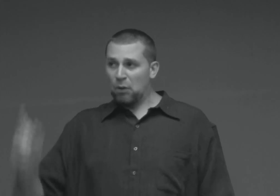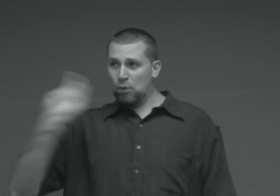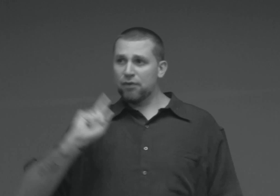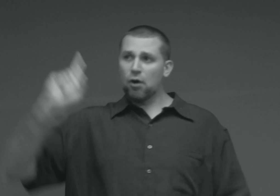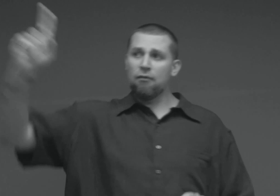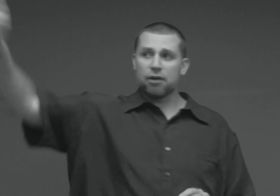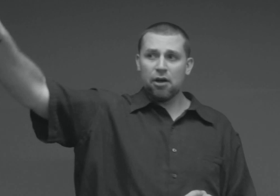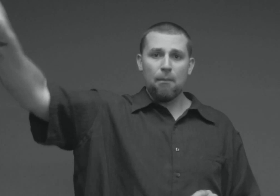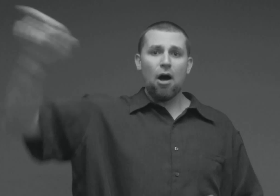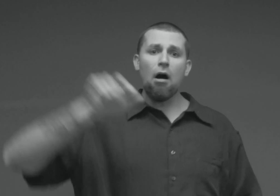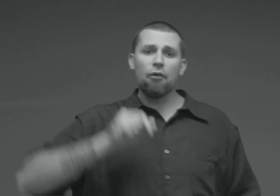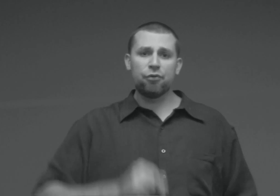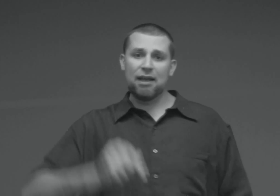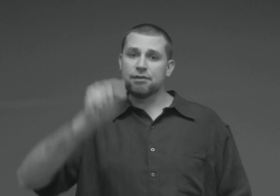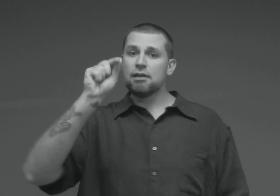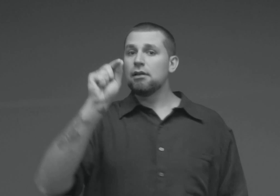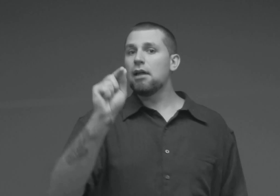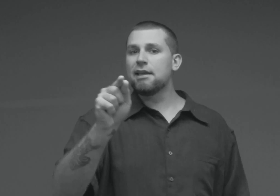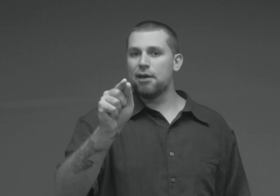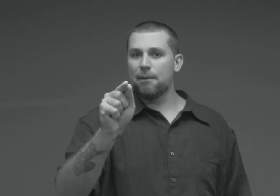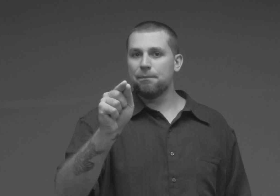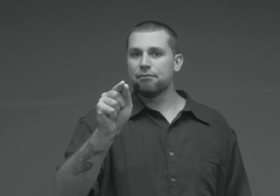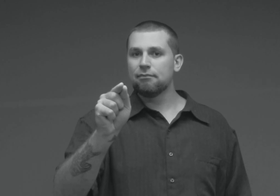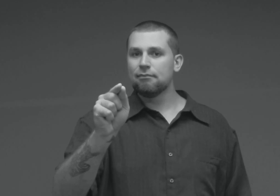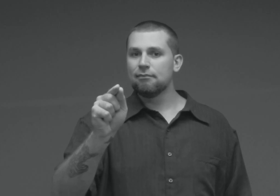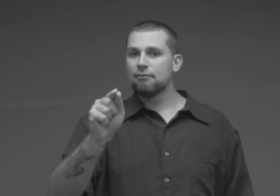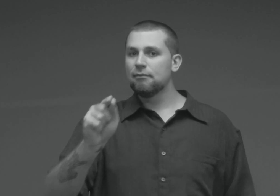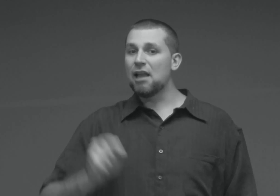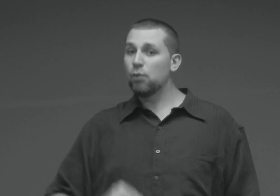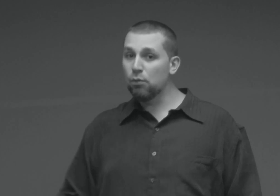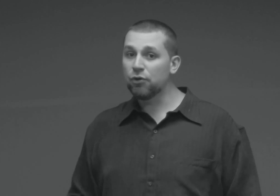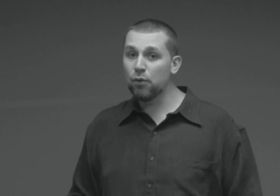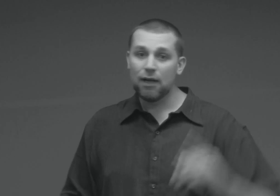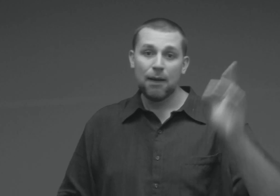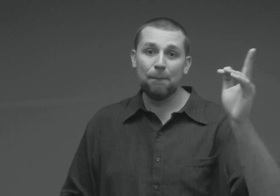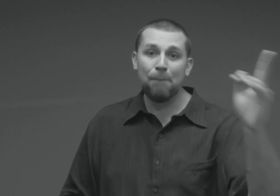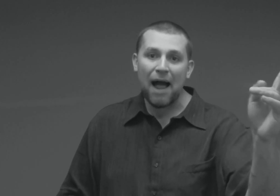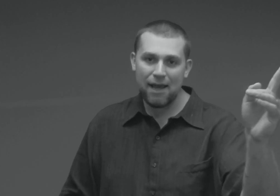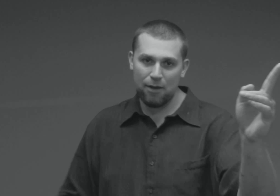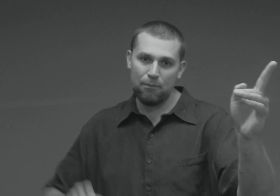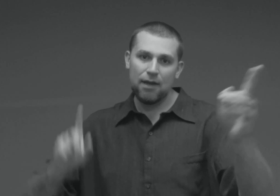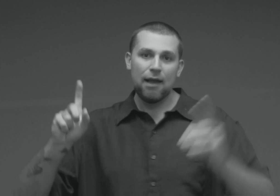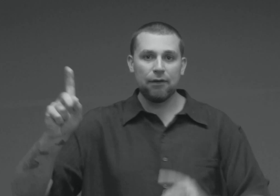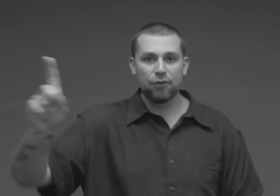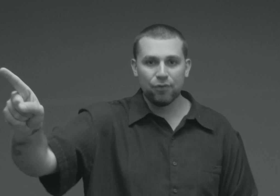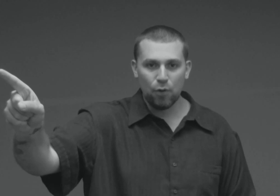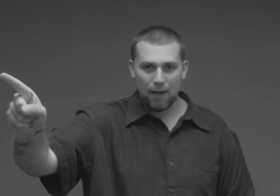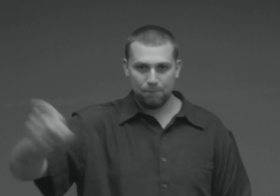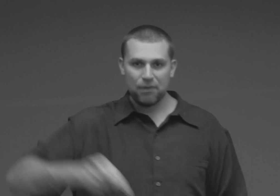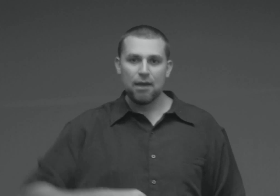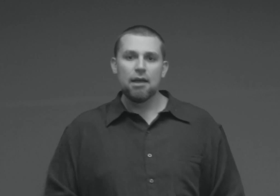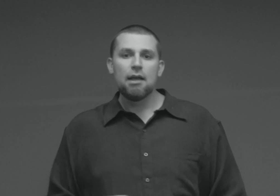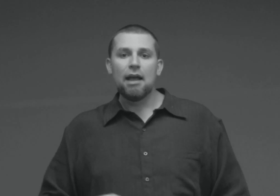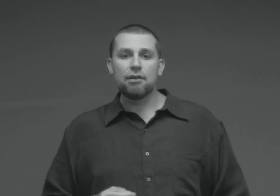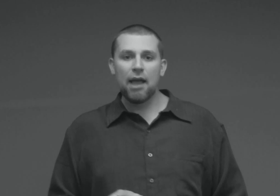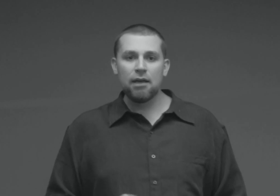We must overcome all things like him. And we will do it by him, and through him. And then,